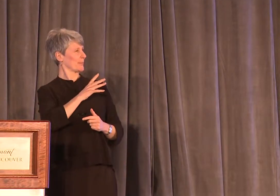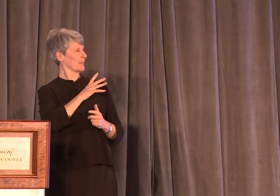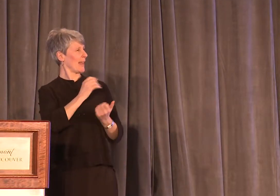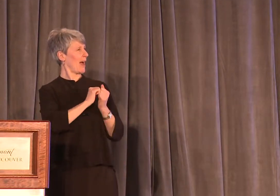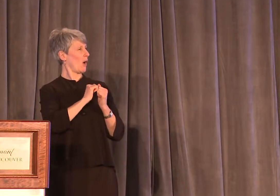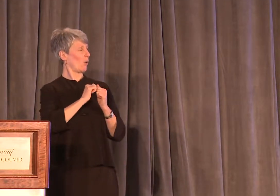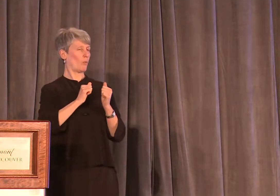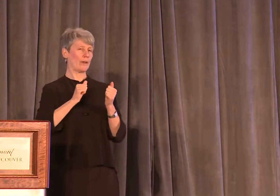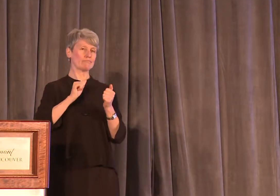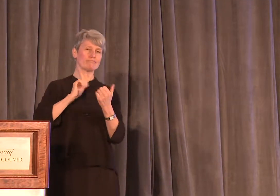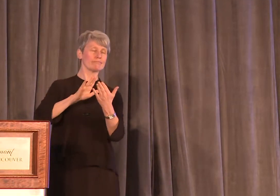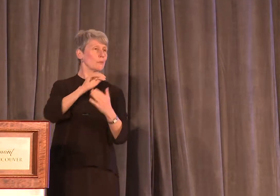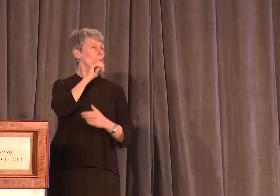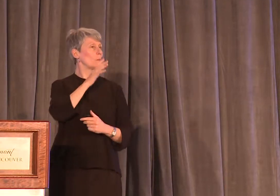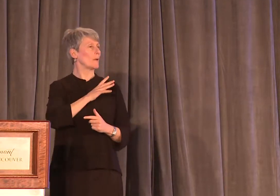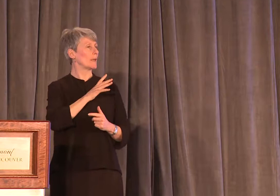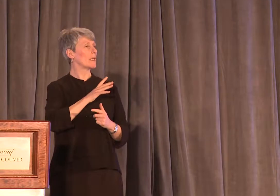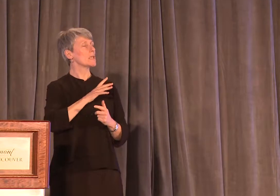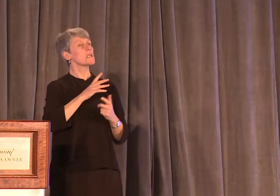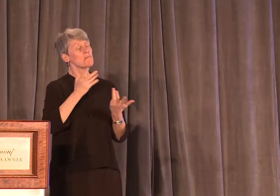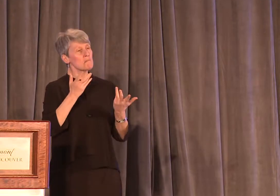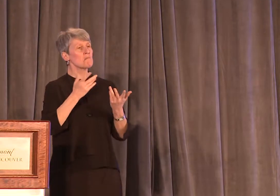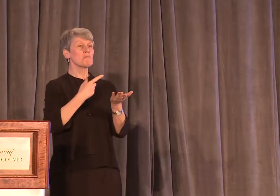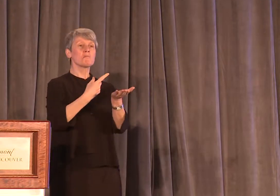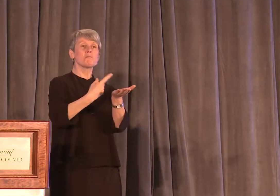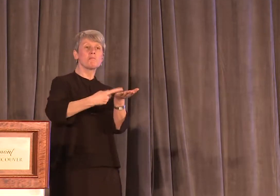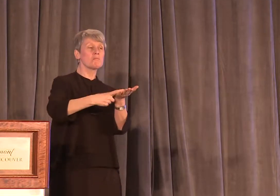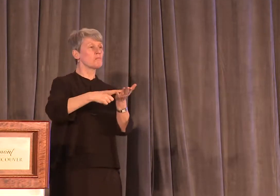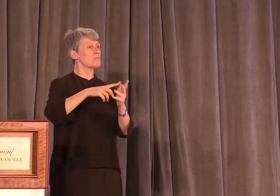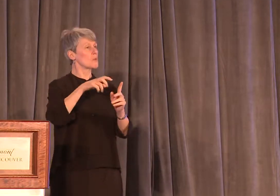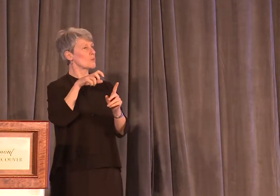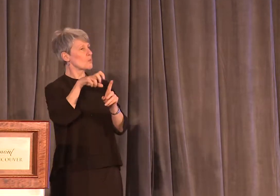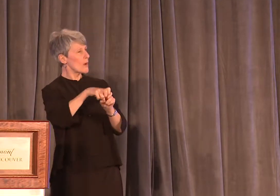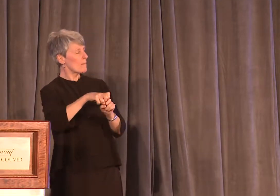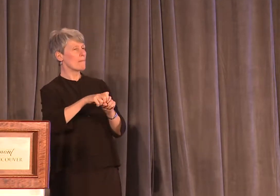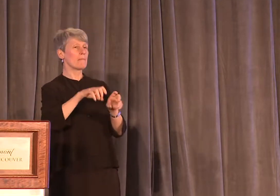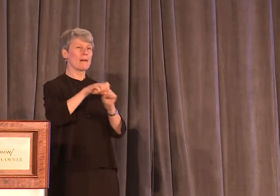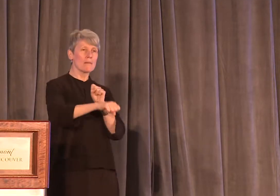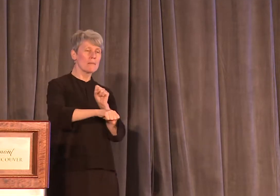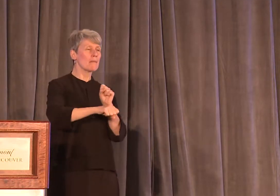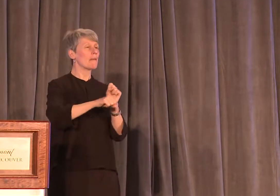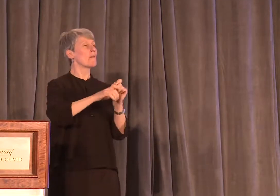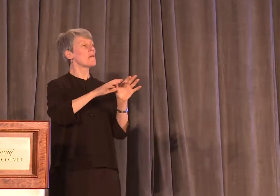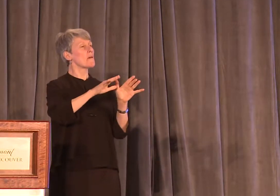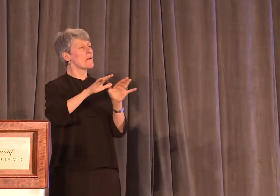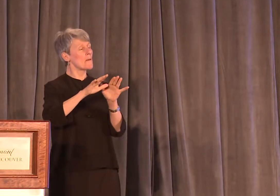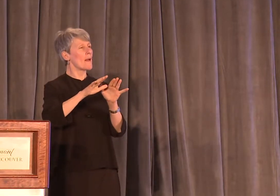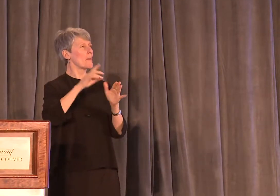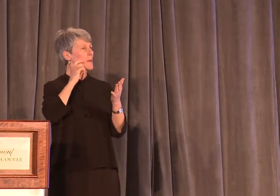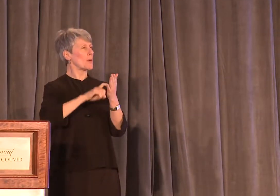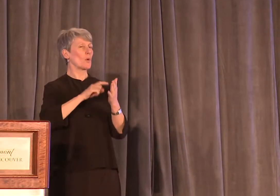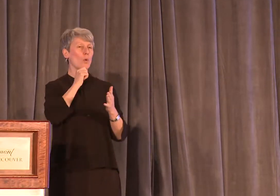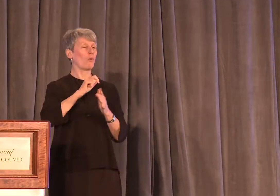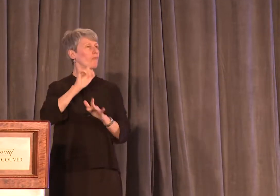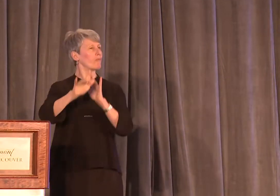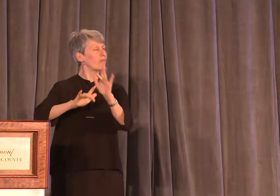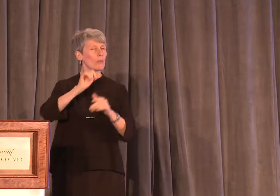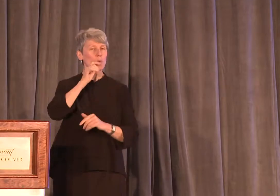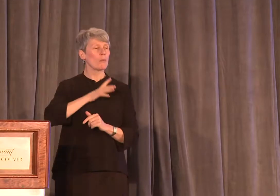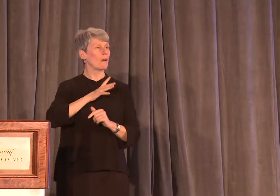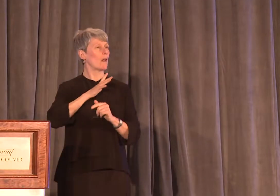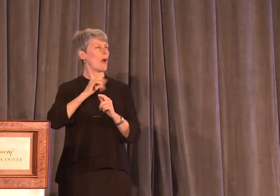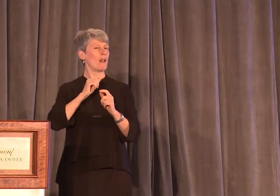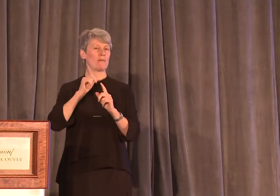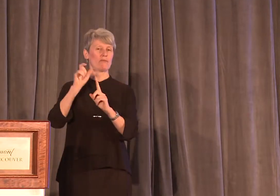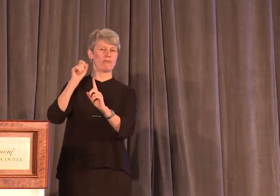treated. It started out as a discussion about sexual violence, and then shifted to sexual misconduct, sexual harassment,